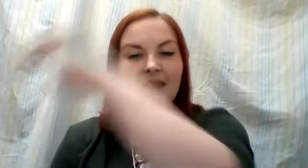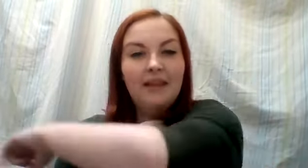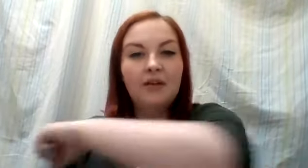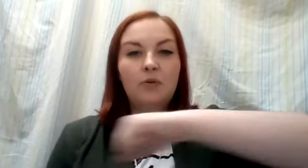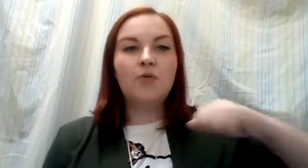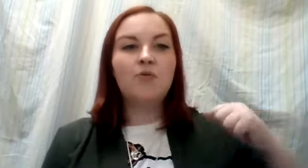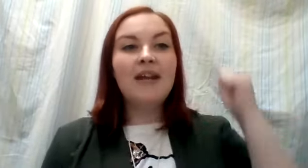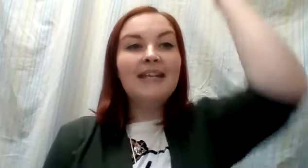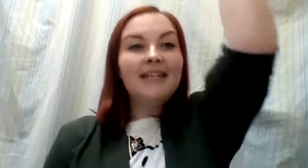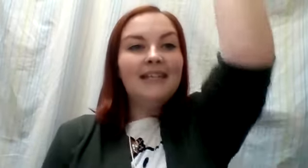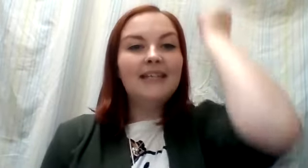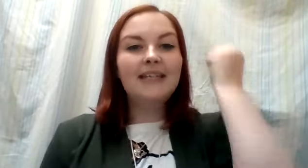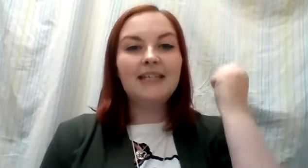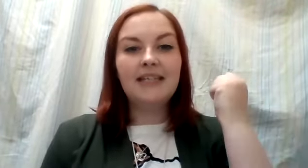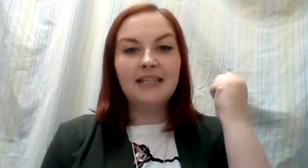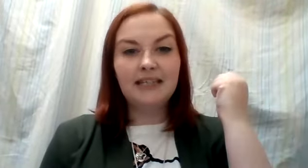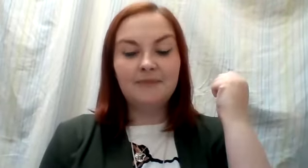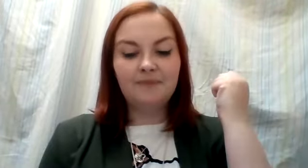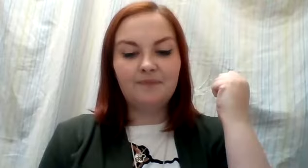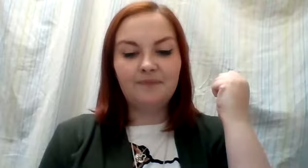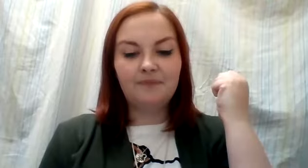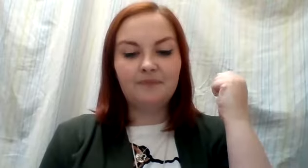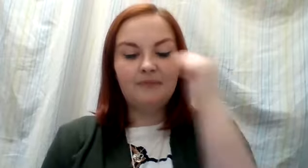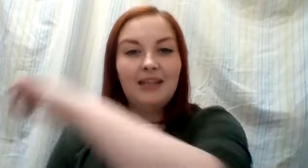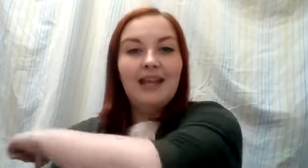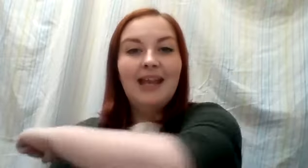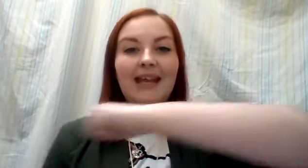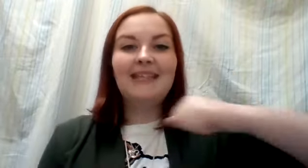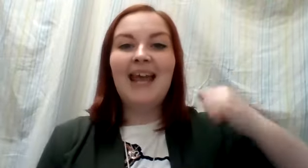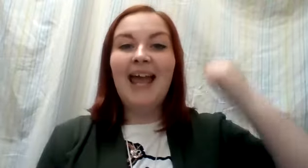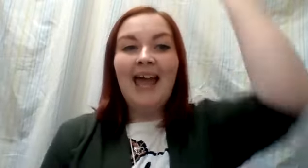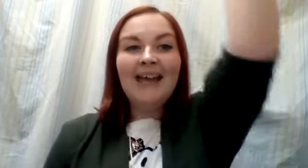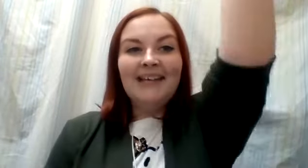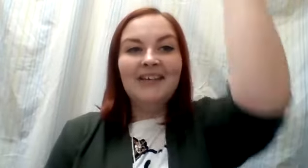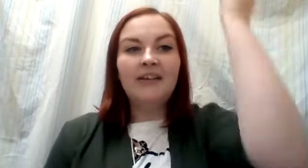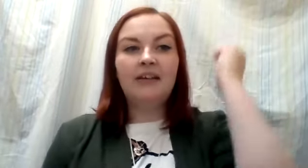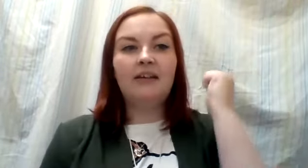Great, t, tag, g.